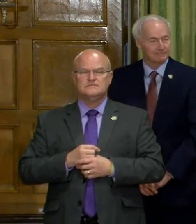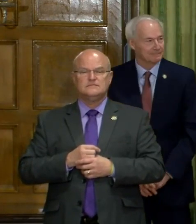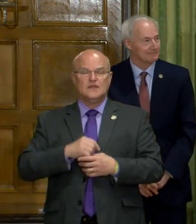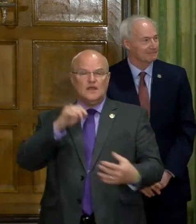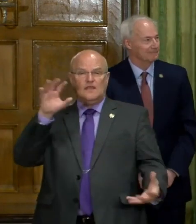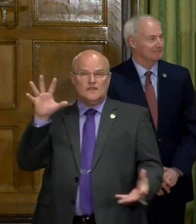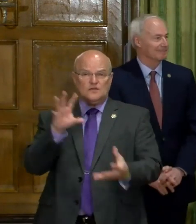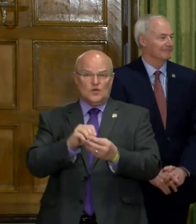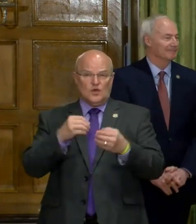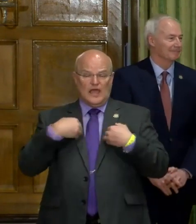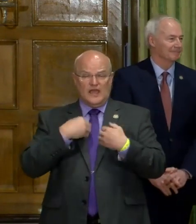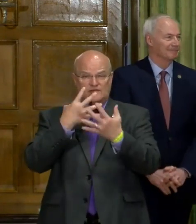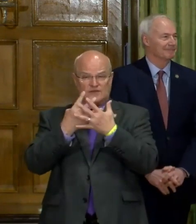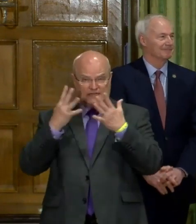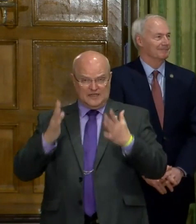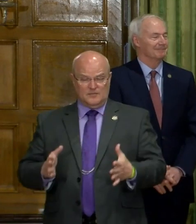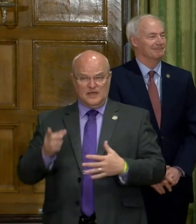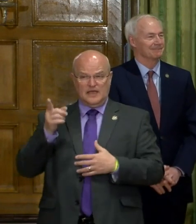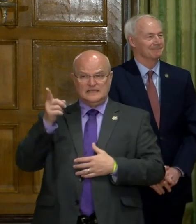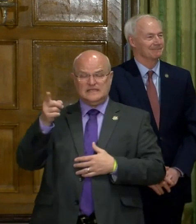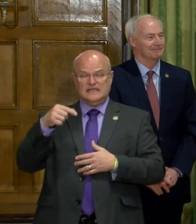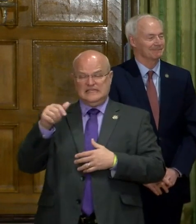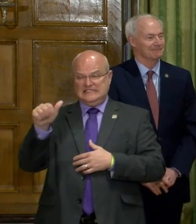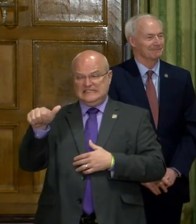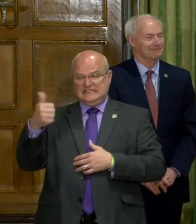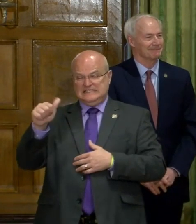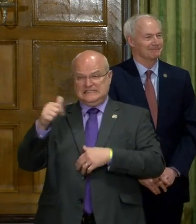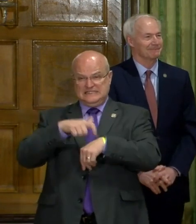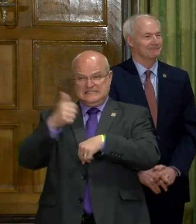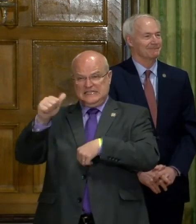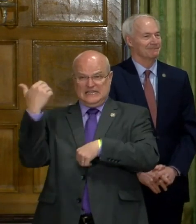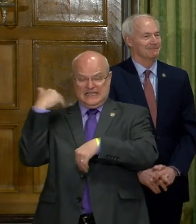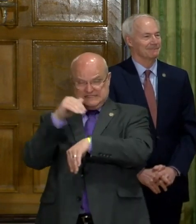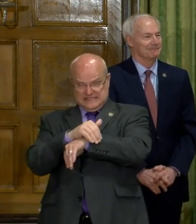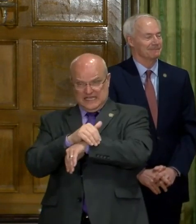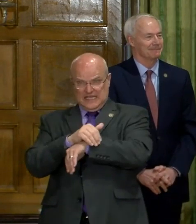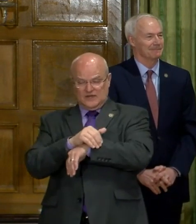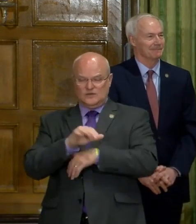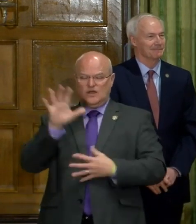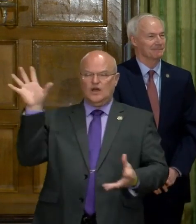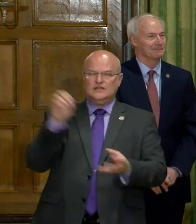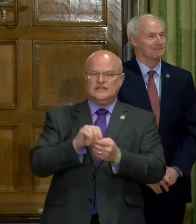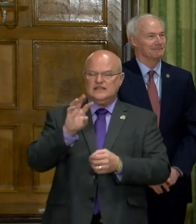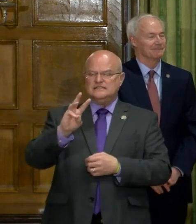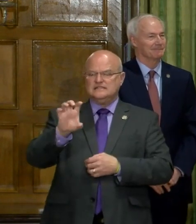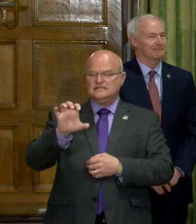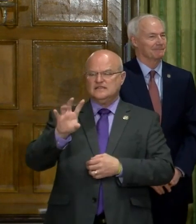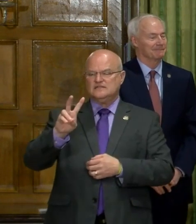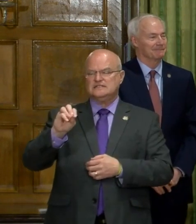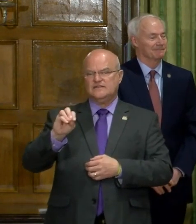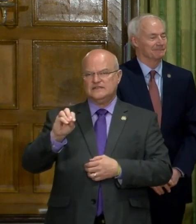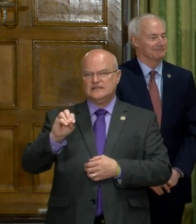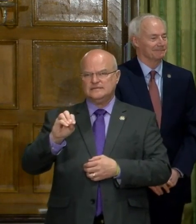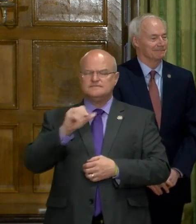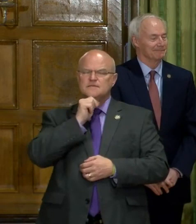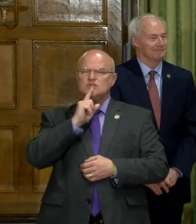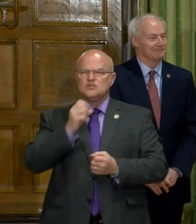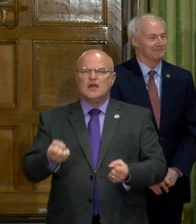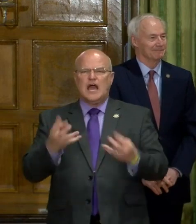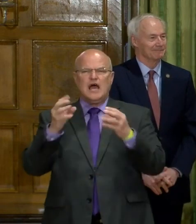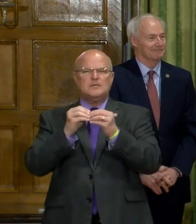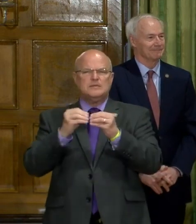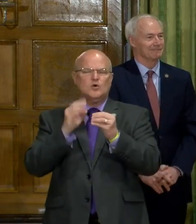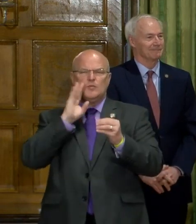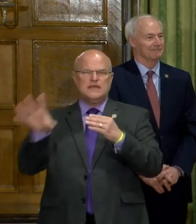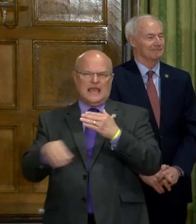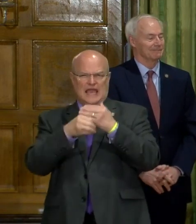The total that we have for inmates as of 10 o'clock last night was, uh, 670. And I'm not sure how many